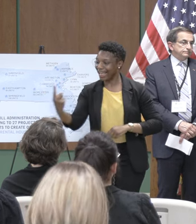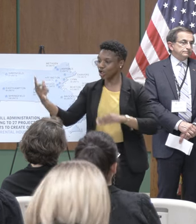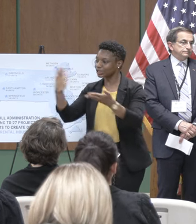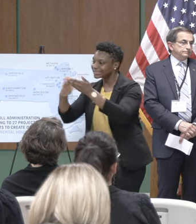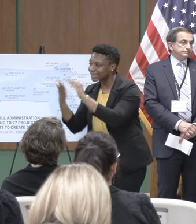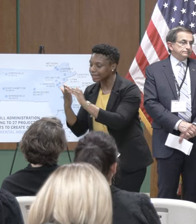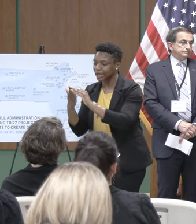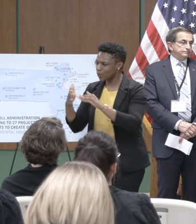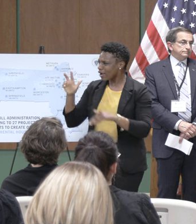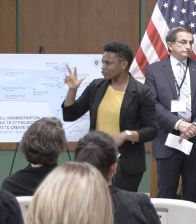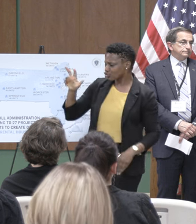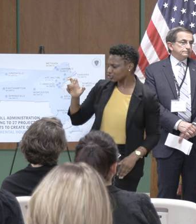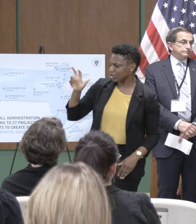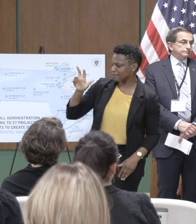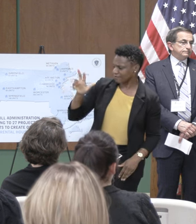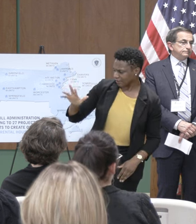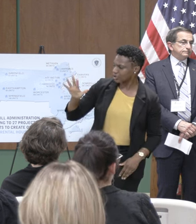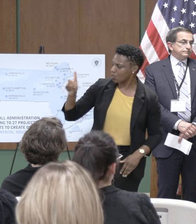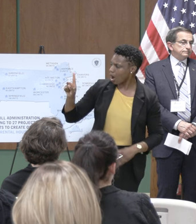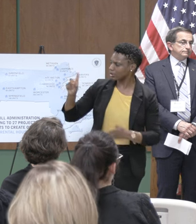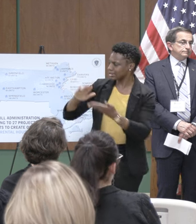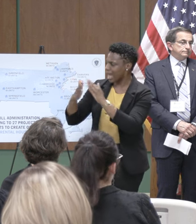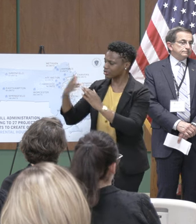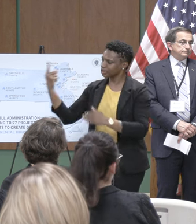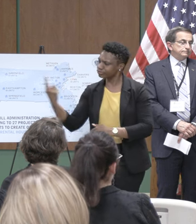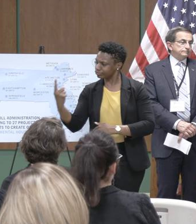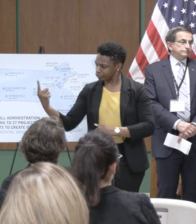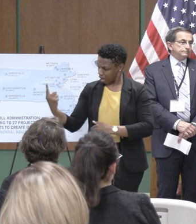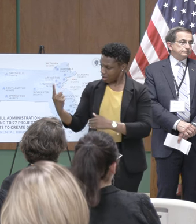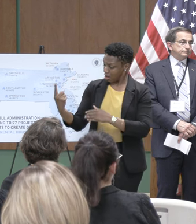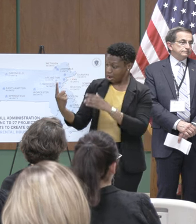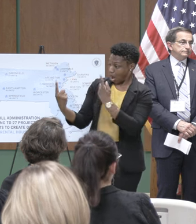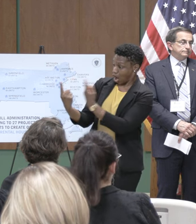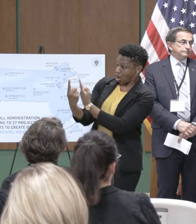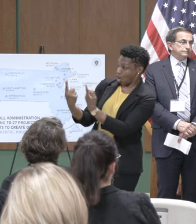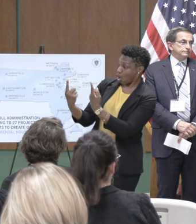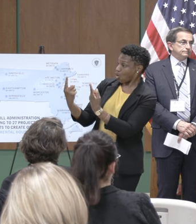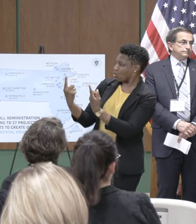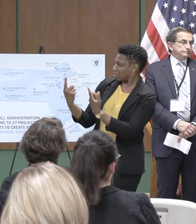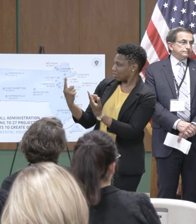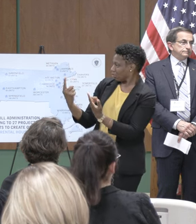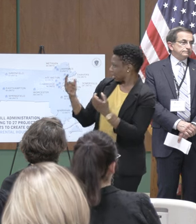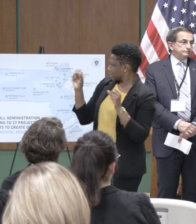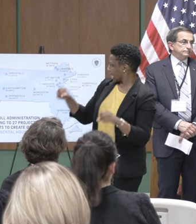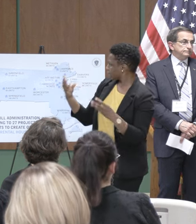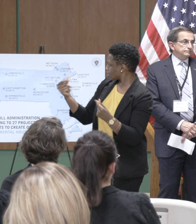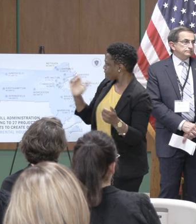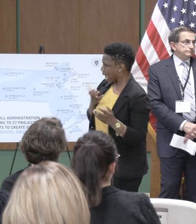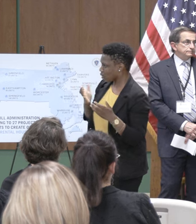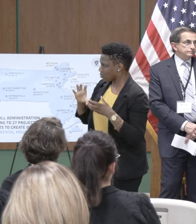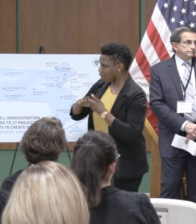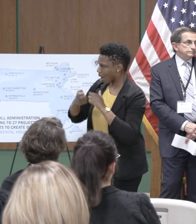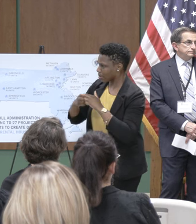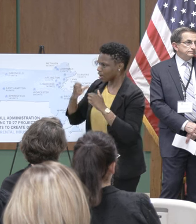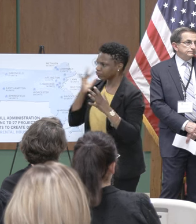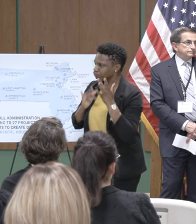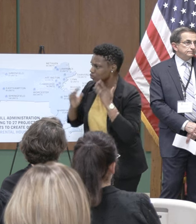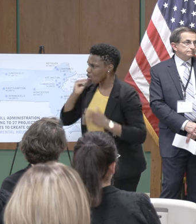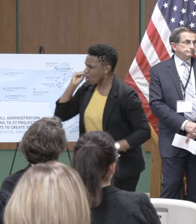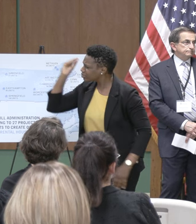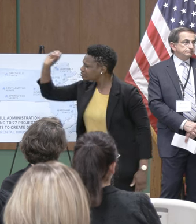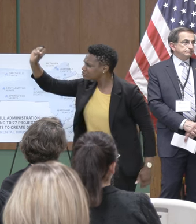we've got 351 of them no one single city or town acting alone can solve our housing challenge